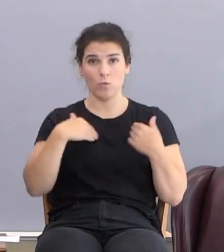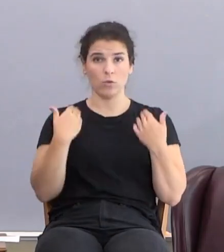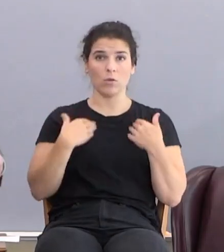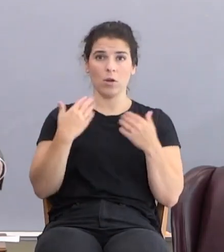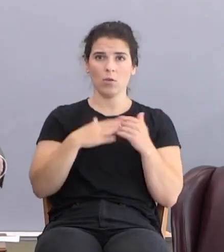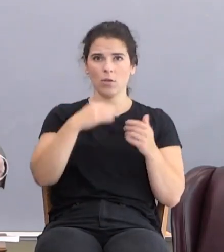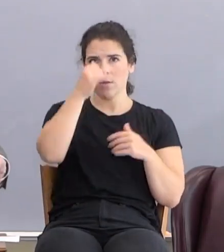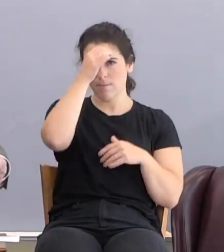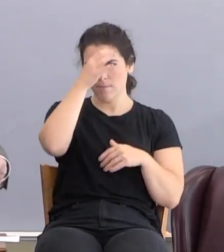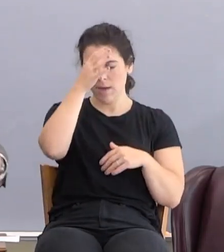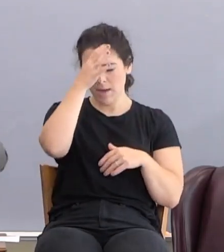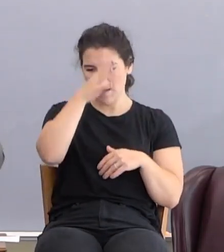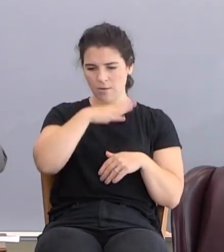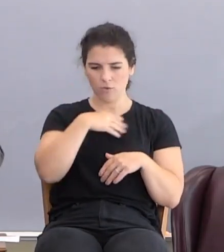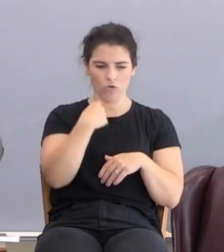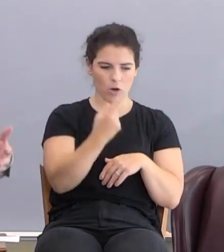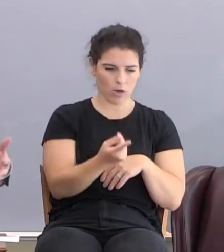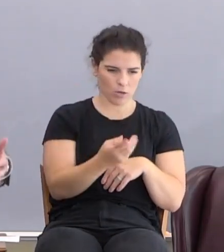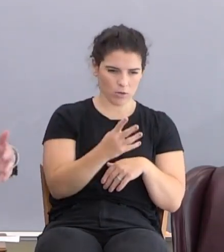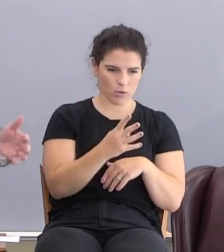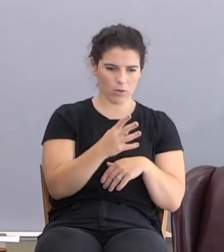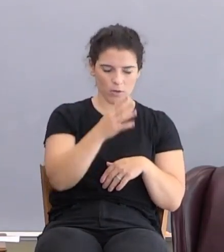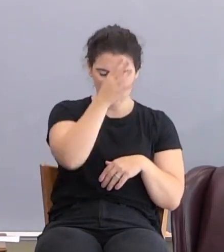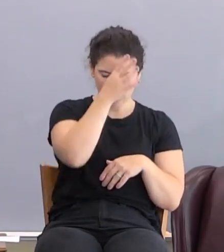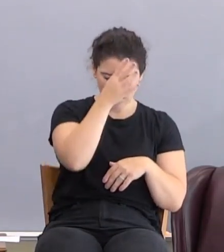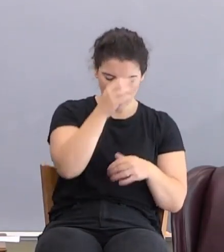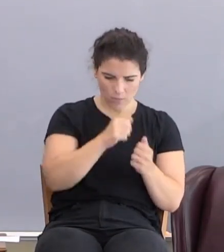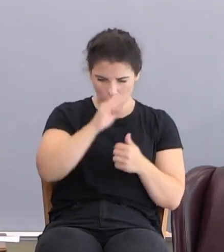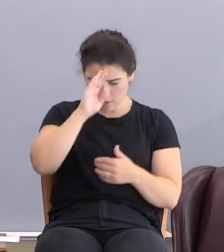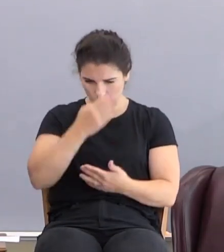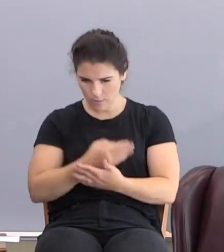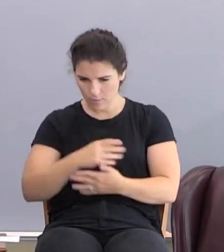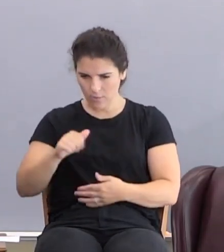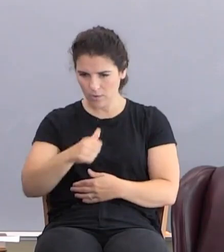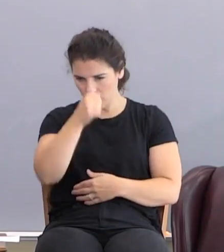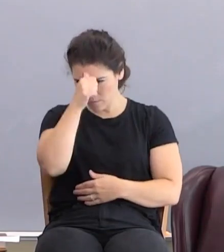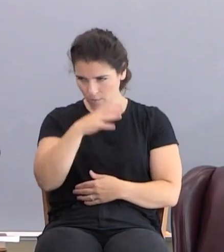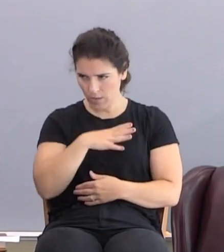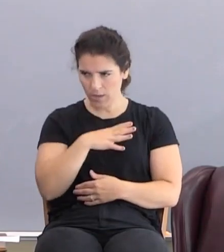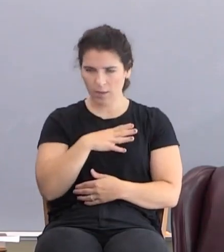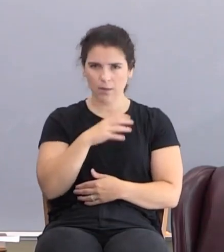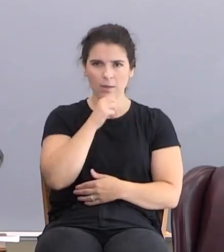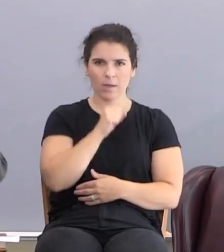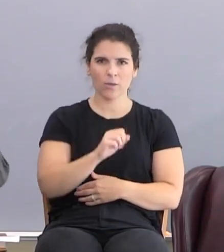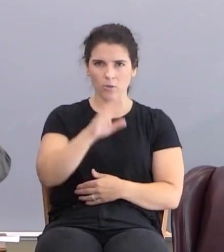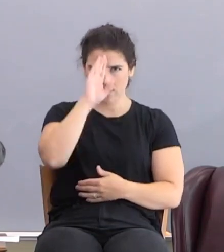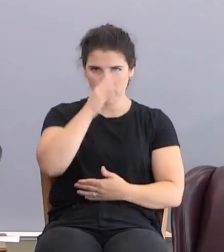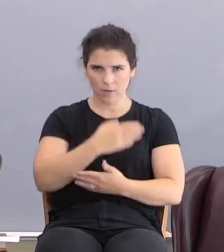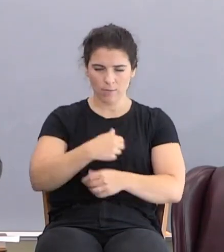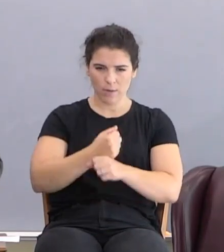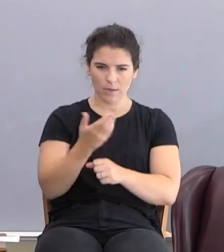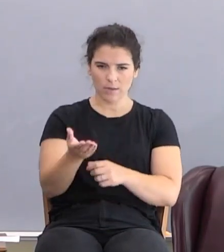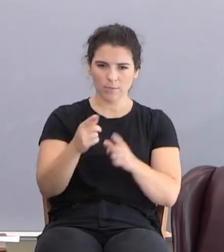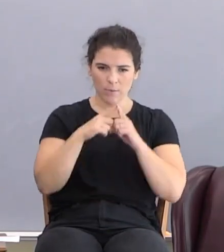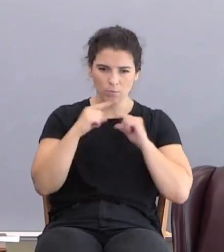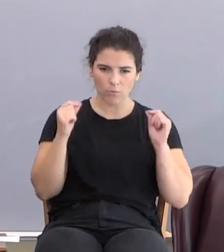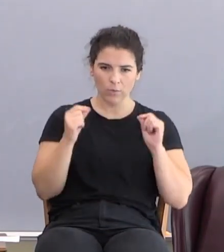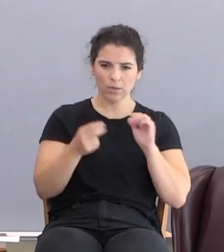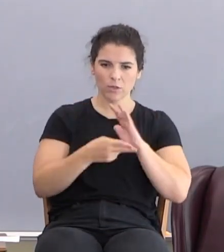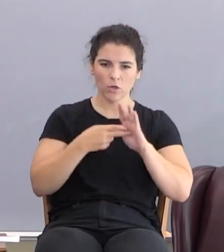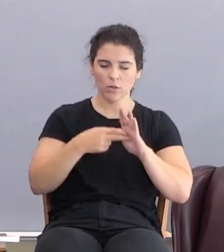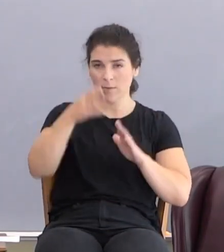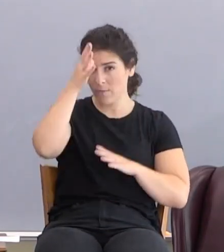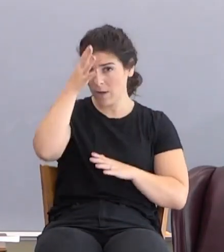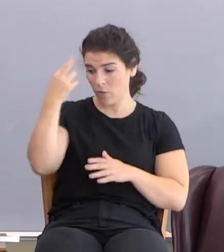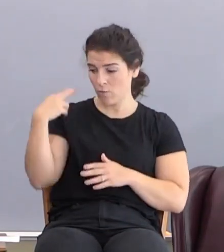than the guy talking to him. Here's a daddy with a son, and another guy comes in, he's the age of his son, makes him a priest, calls him father. It's a religious